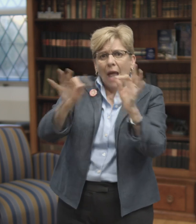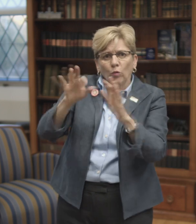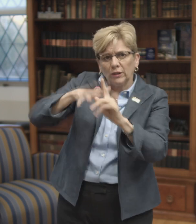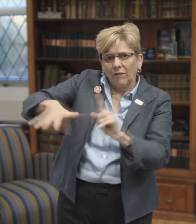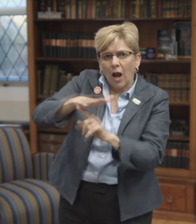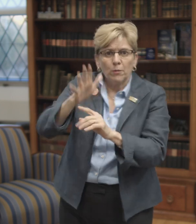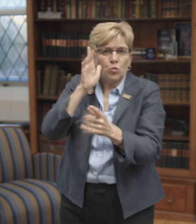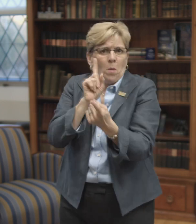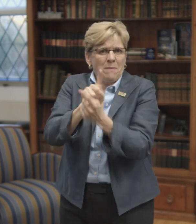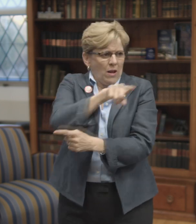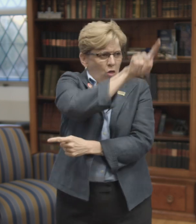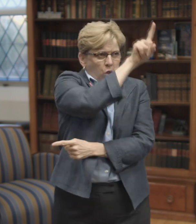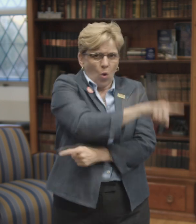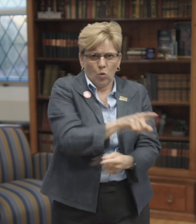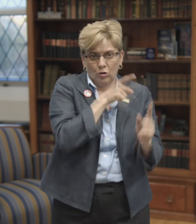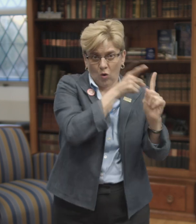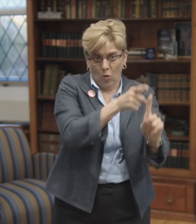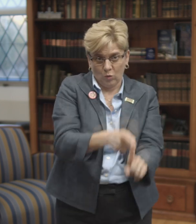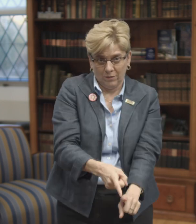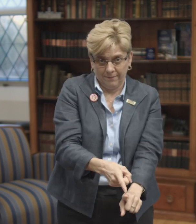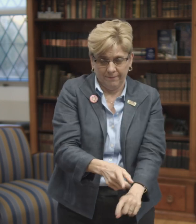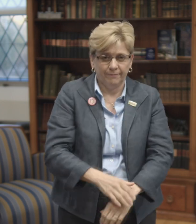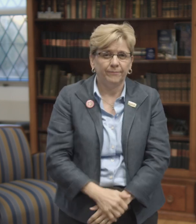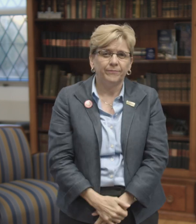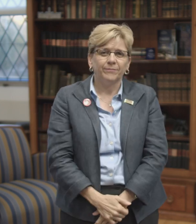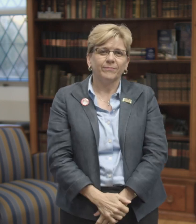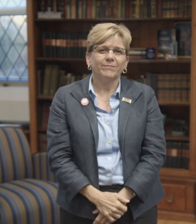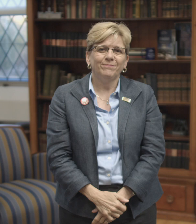which skill and language environment will actually meet the goals that have been spelled out.